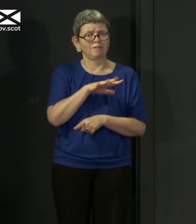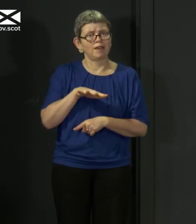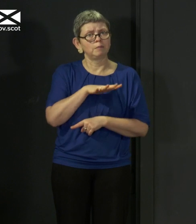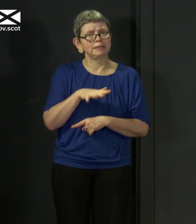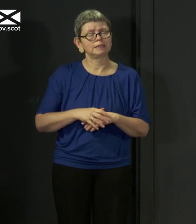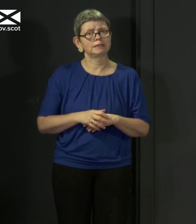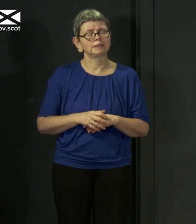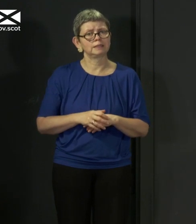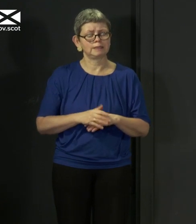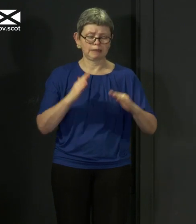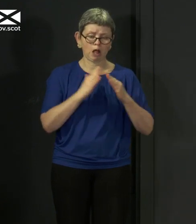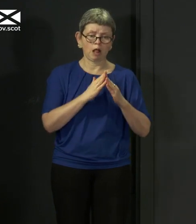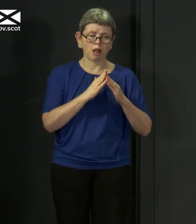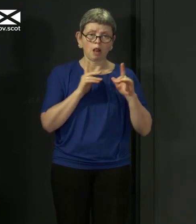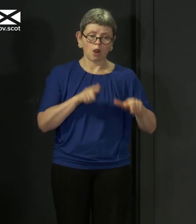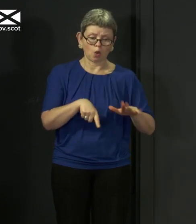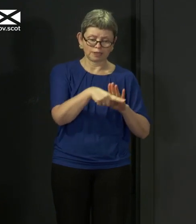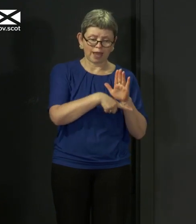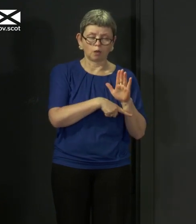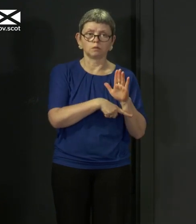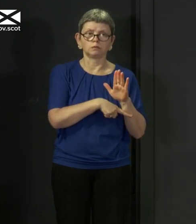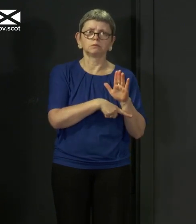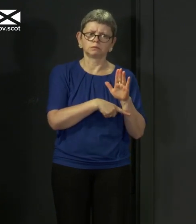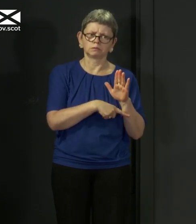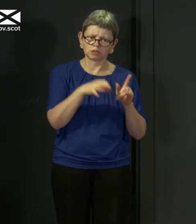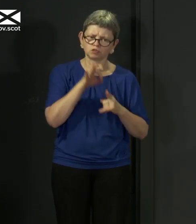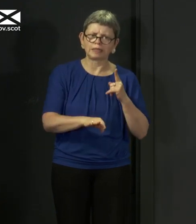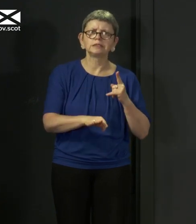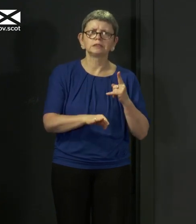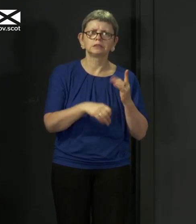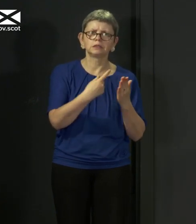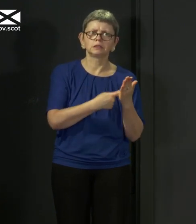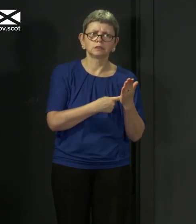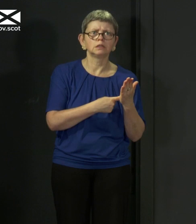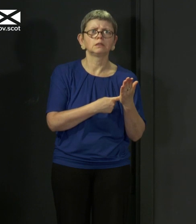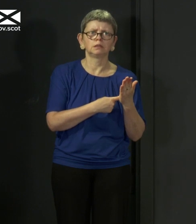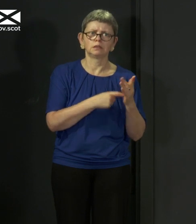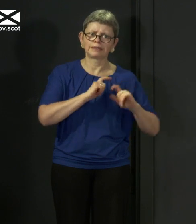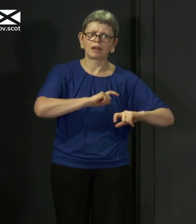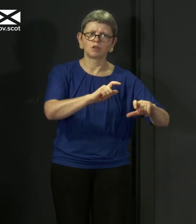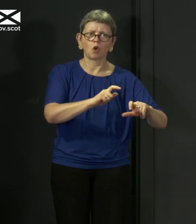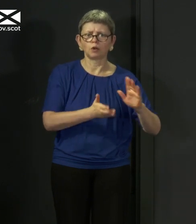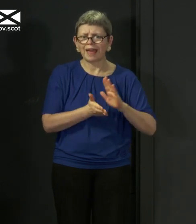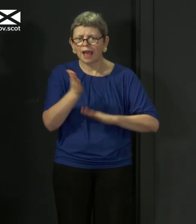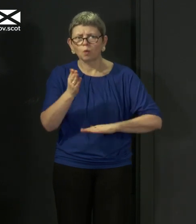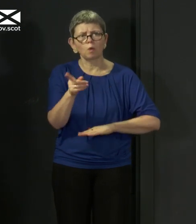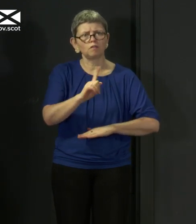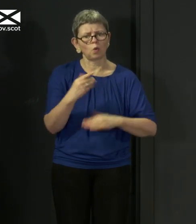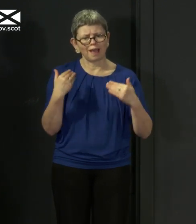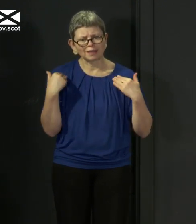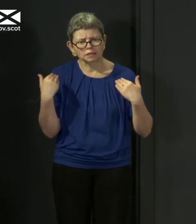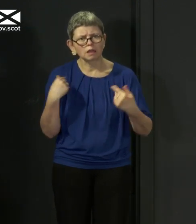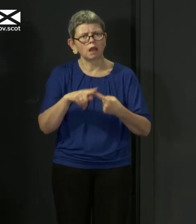the basic restrictions of lockdown continue to apply. You should only leave home for essential purposes, like buying food or medicine or exercising.